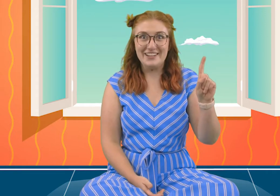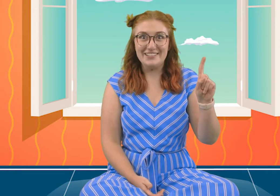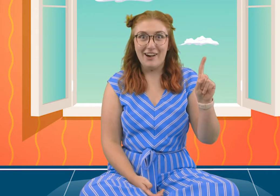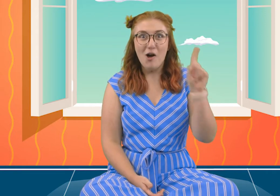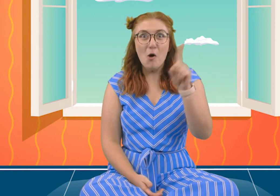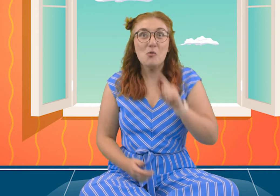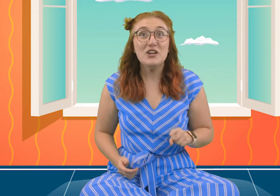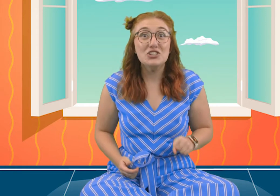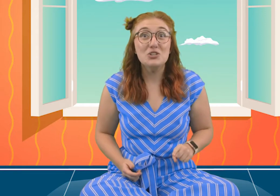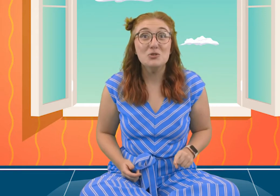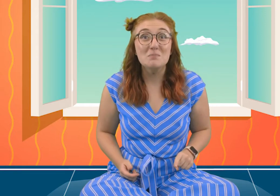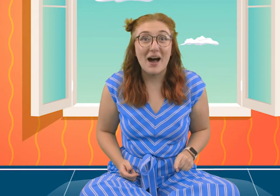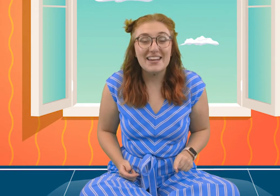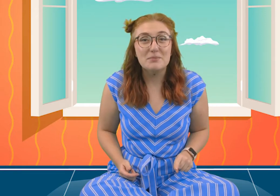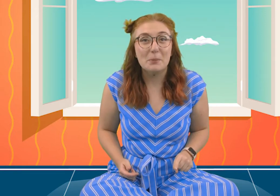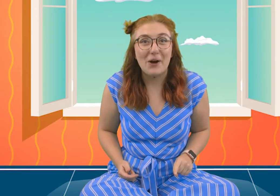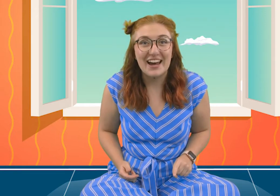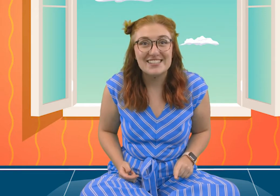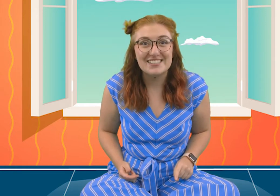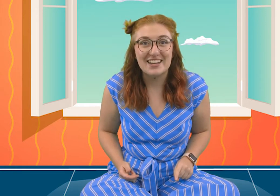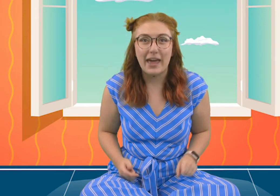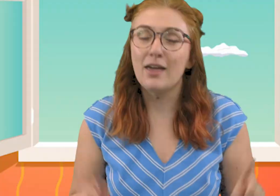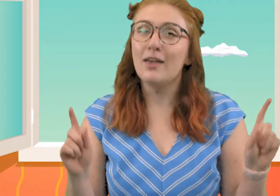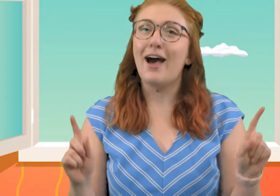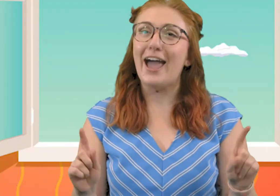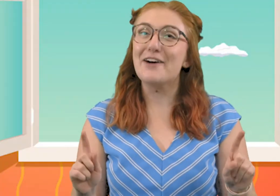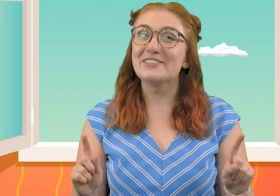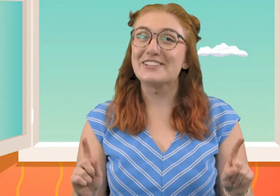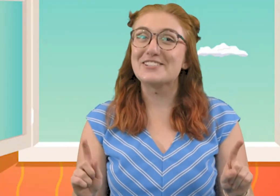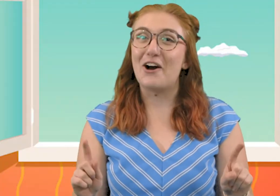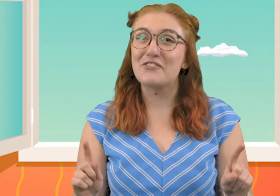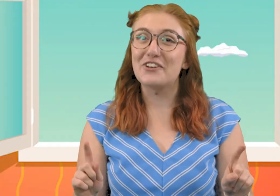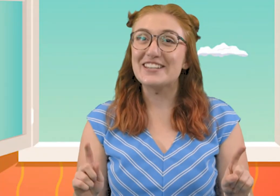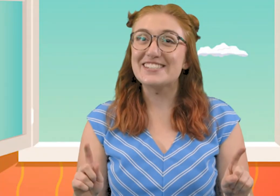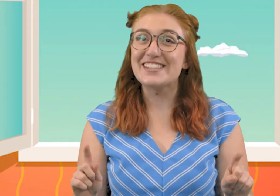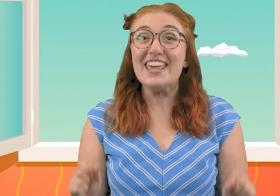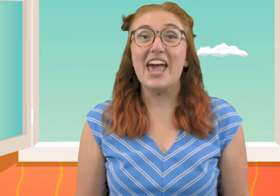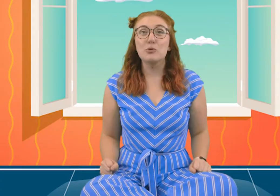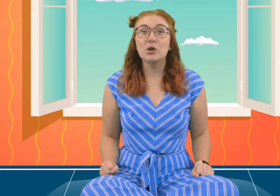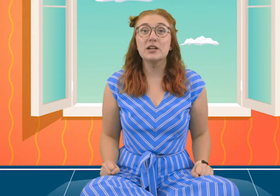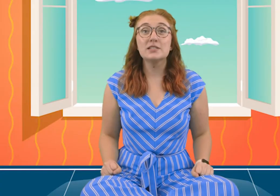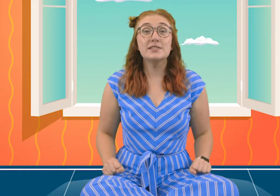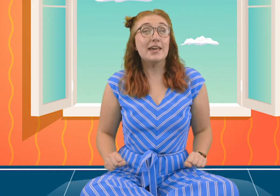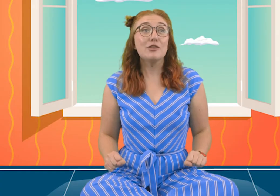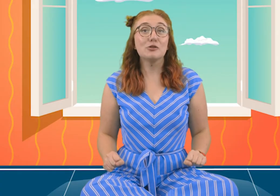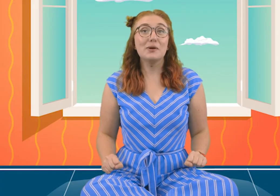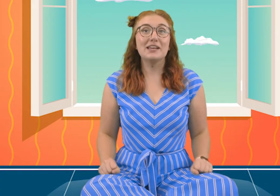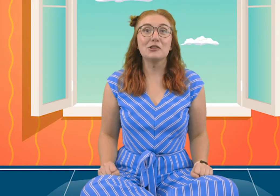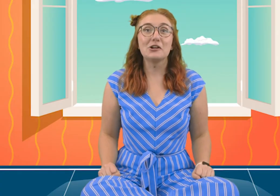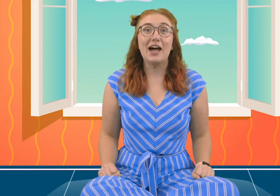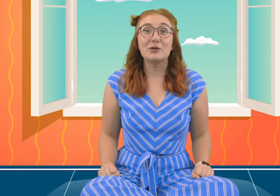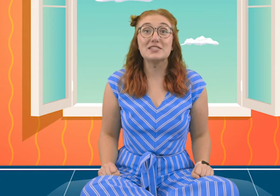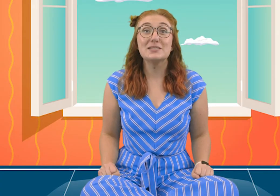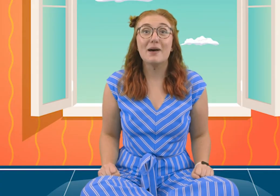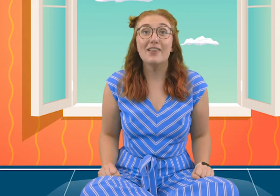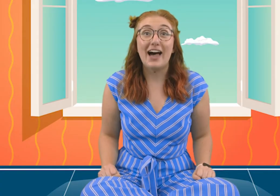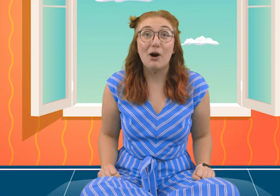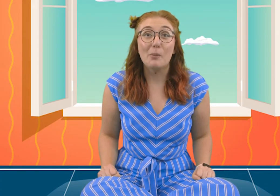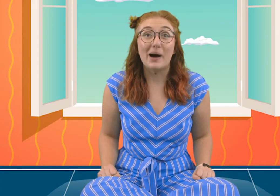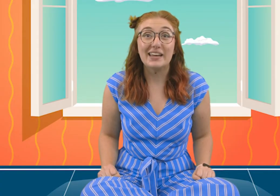idea. We should use my name to practice today. I have a little song for us and we're going to sing through it and learn how to spell out my